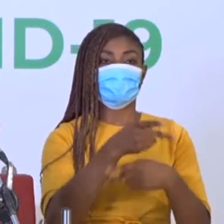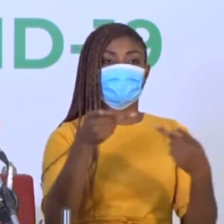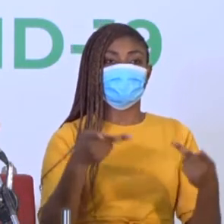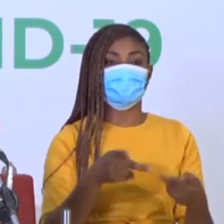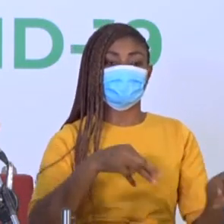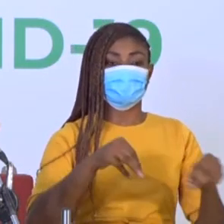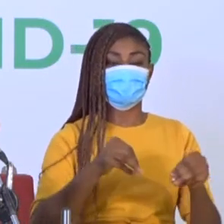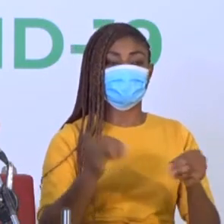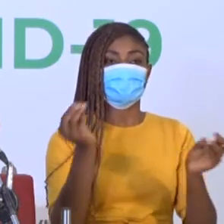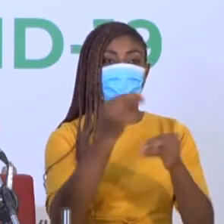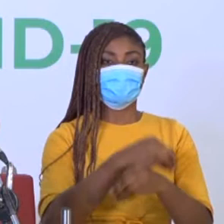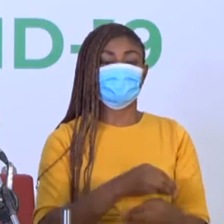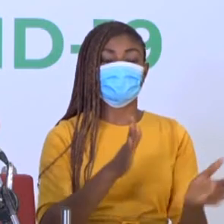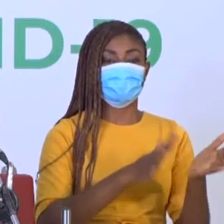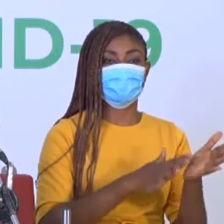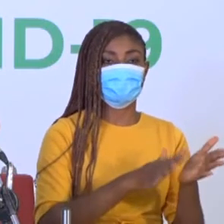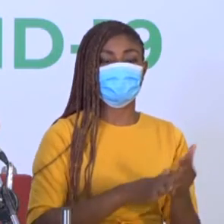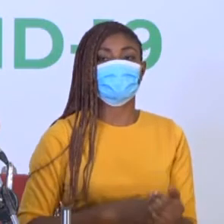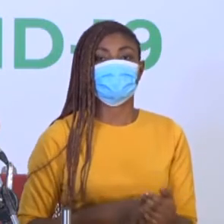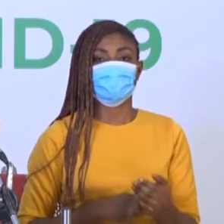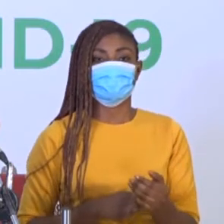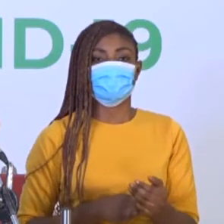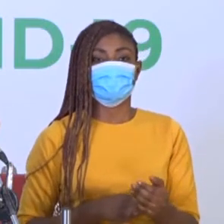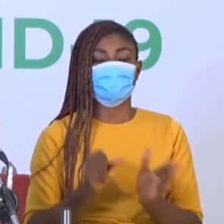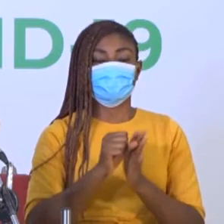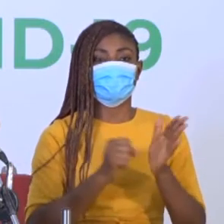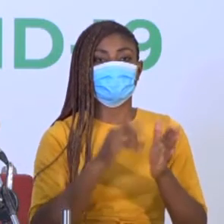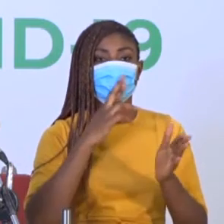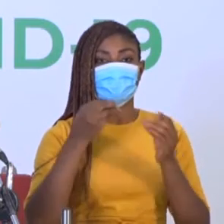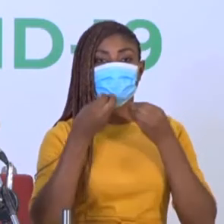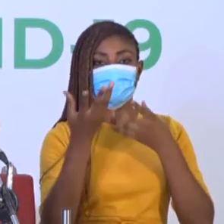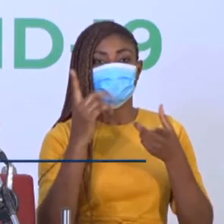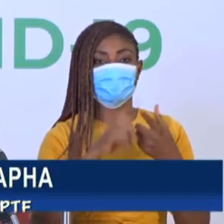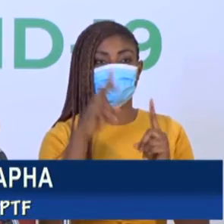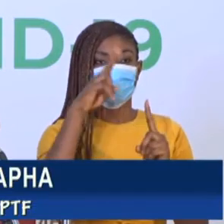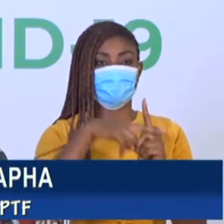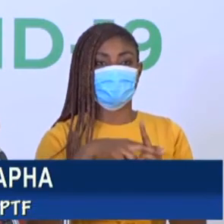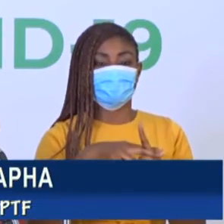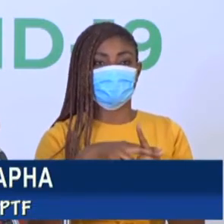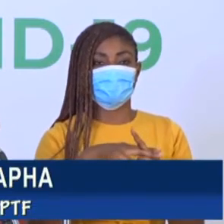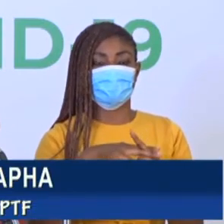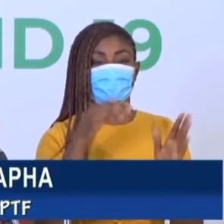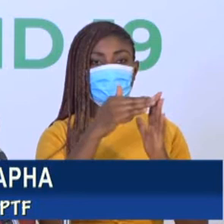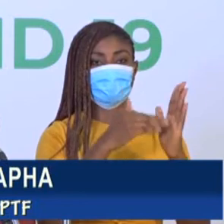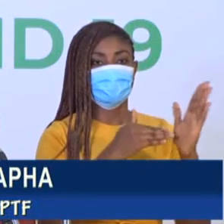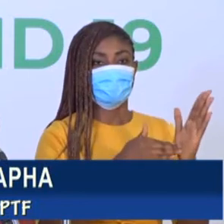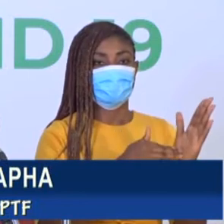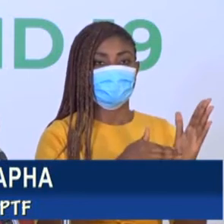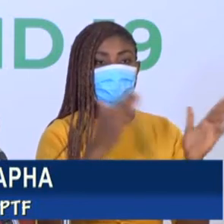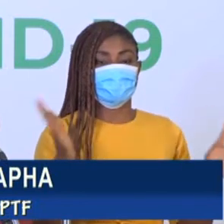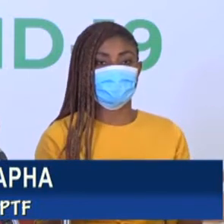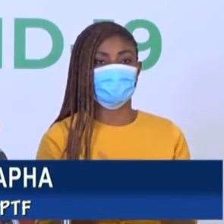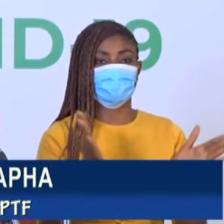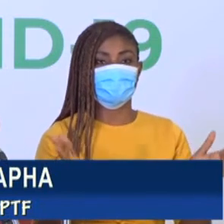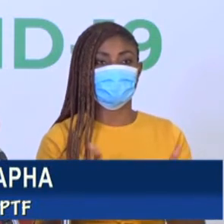centers, offices, and schools, states are advised to implement the following. Encourage